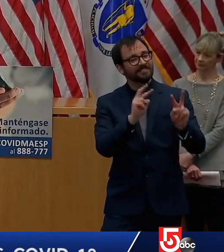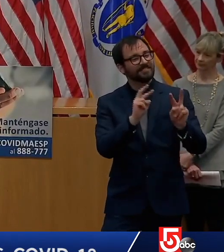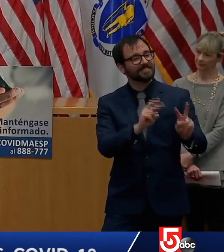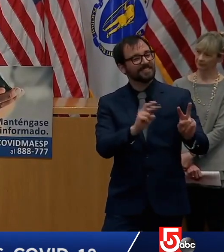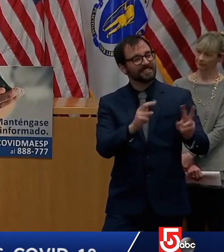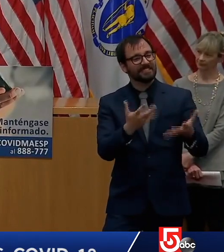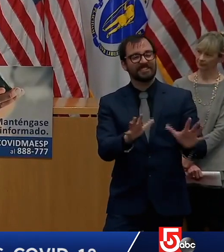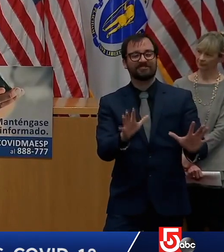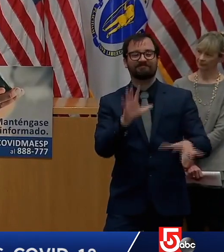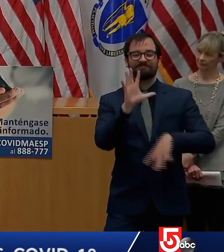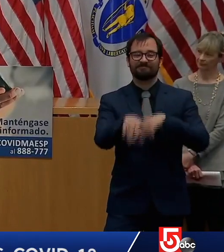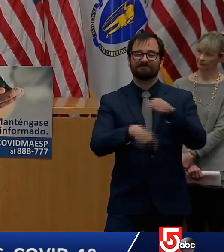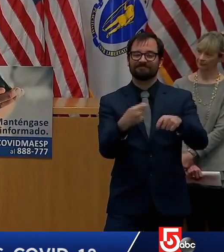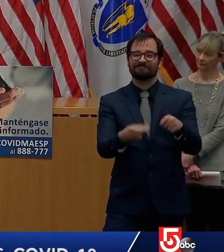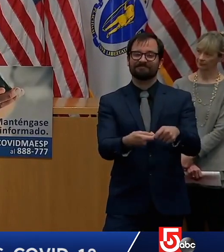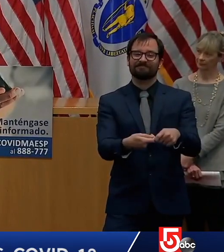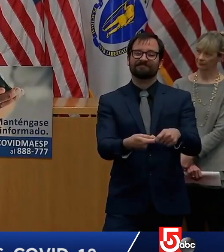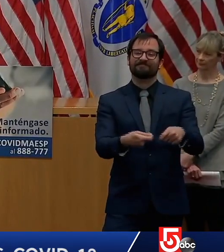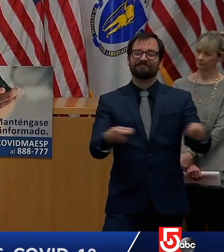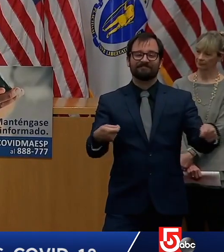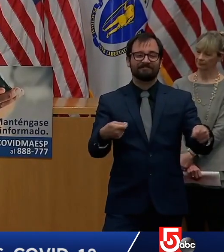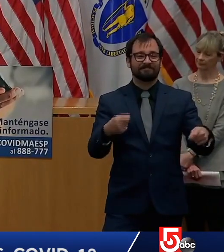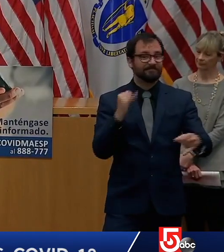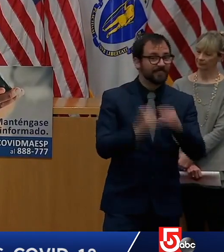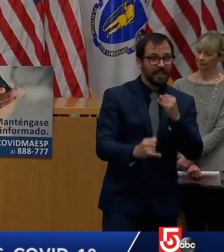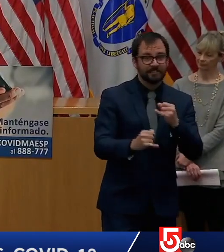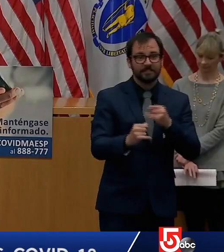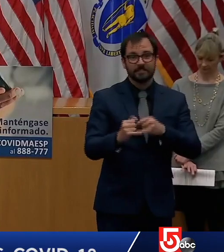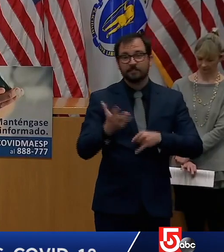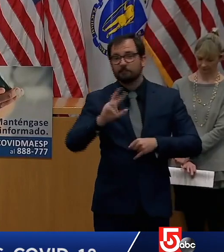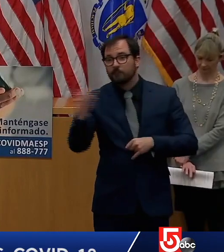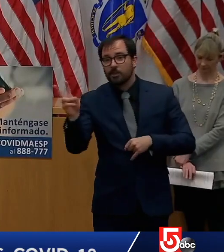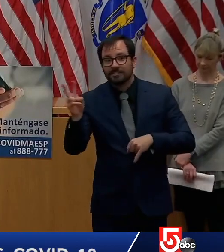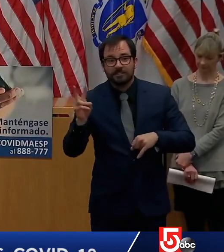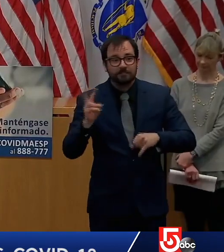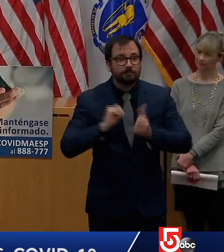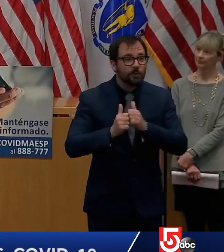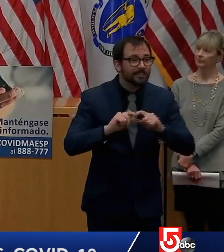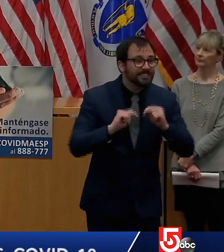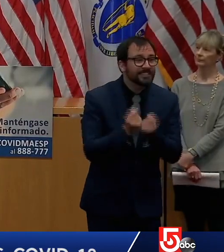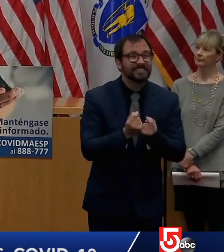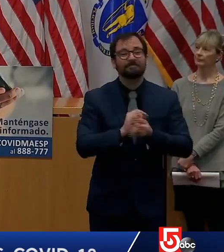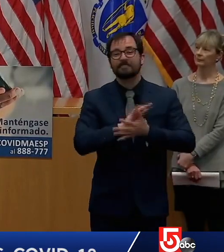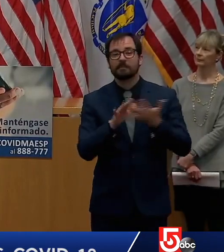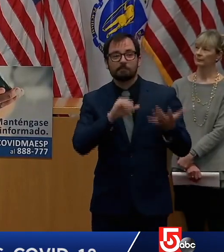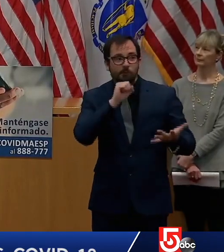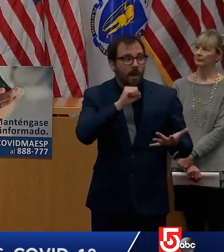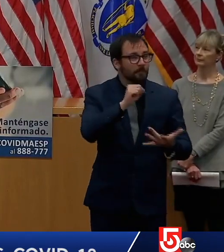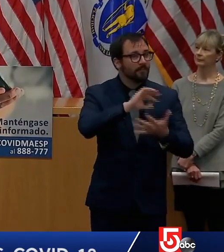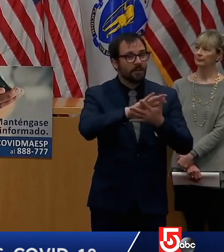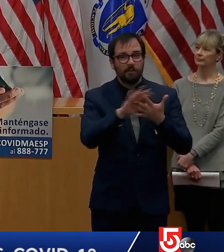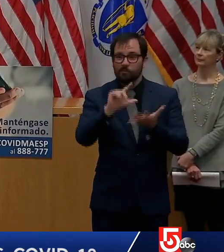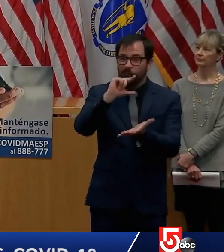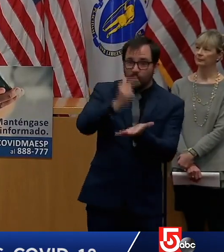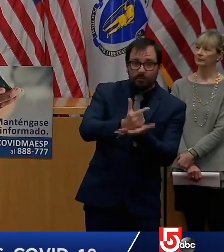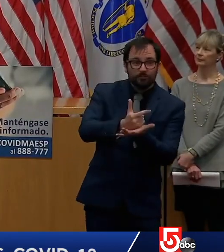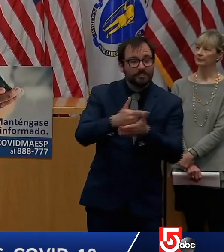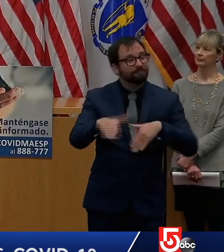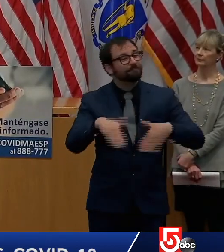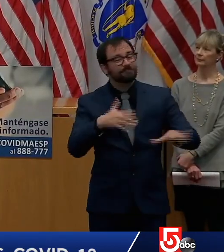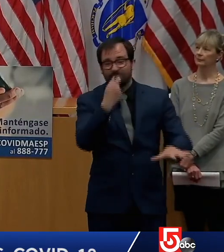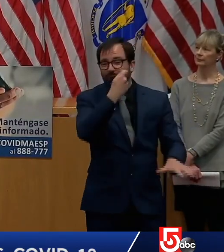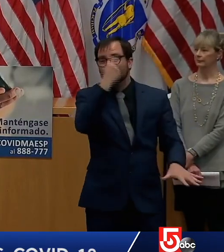lacrosse run track participate in a school play go to the prom graduate because of covid19